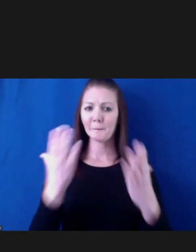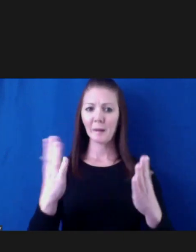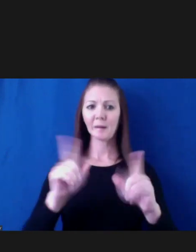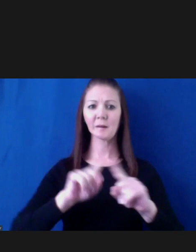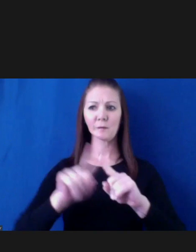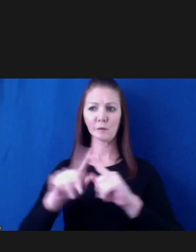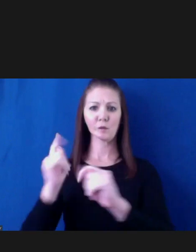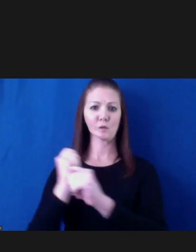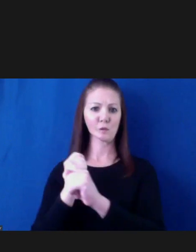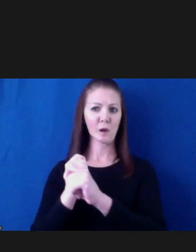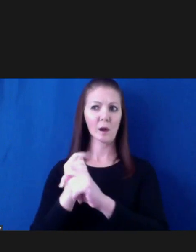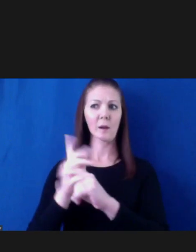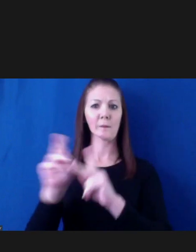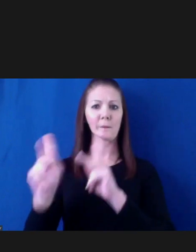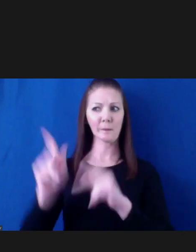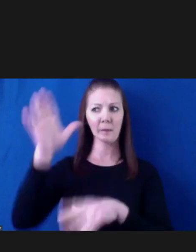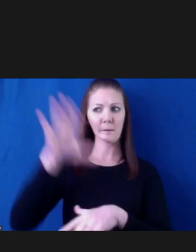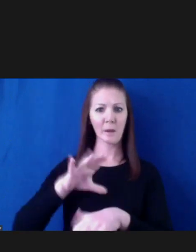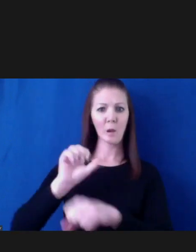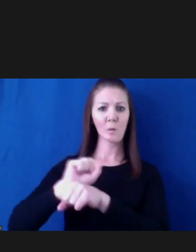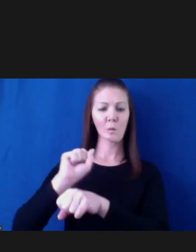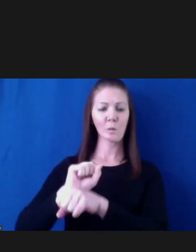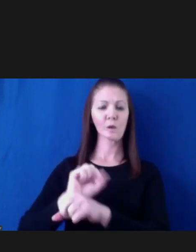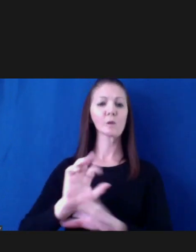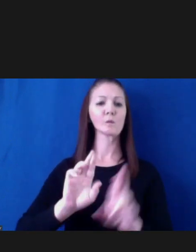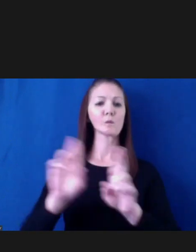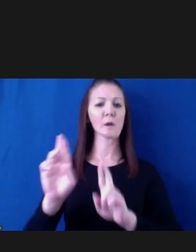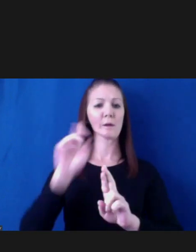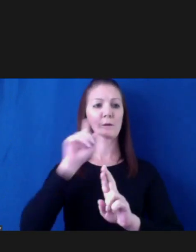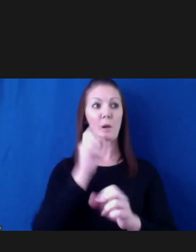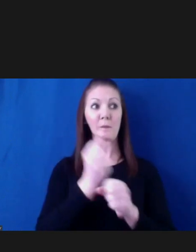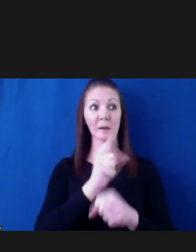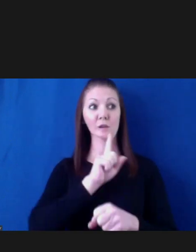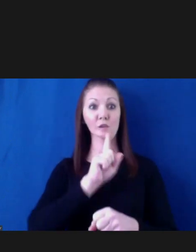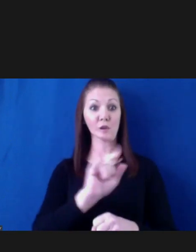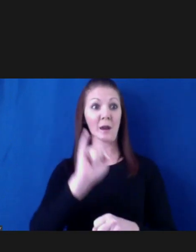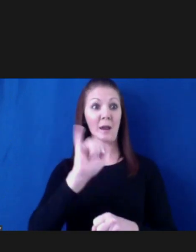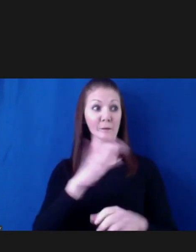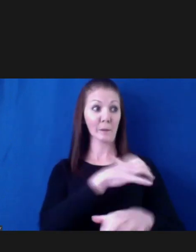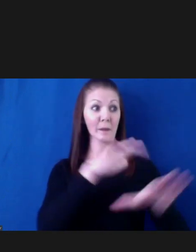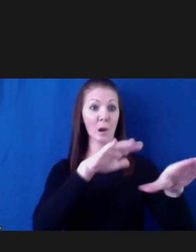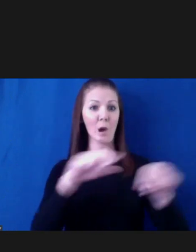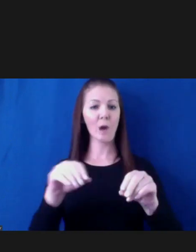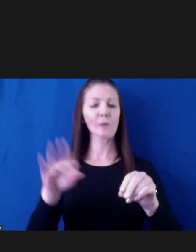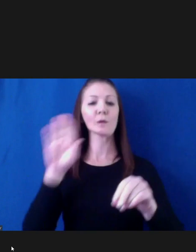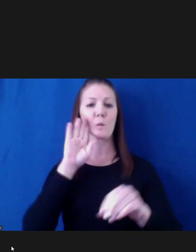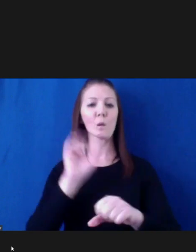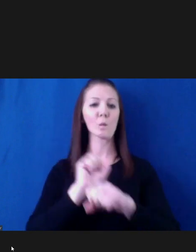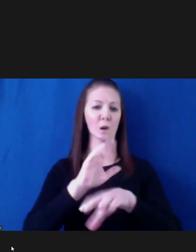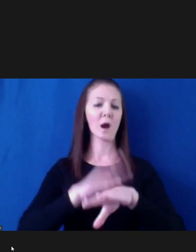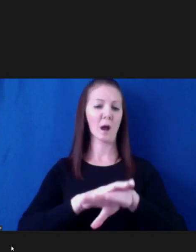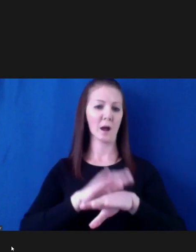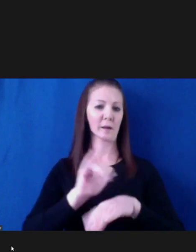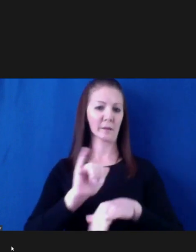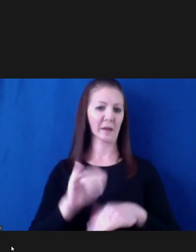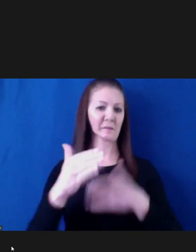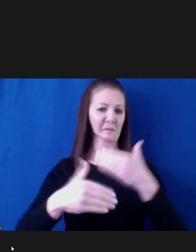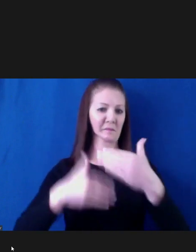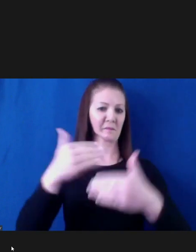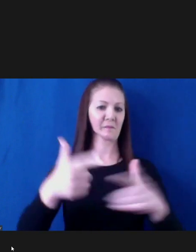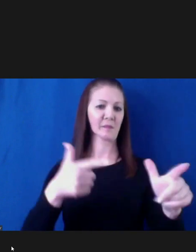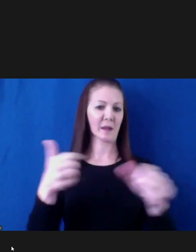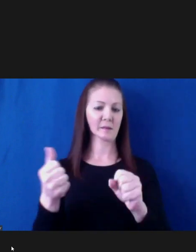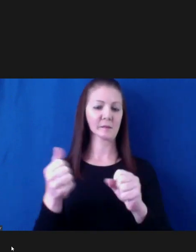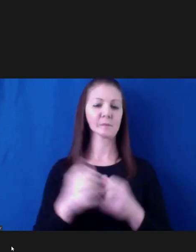up. I have been told, look, we have no tractor trailers. We shut that down at three o'clock